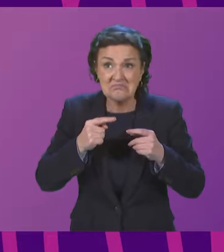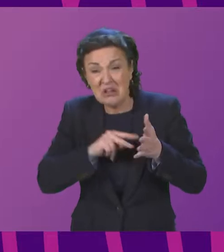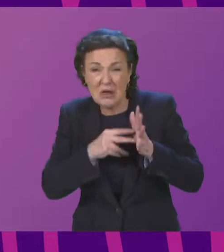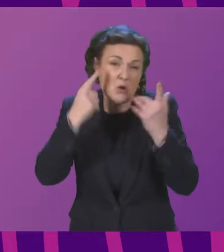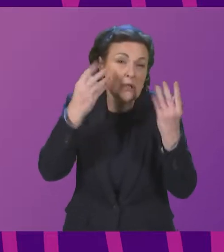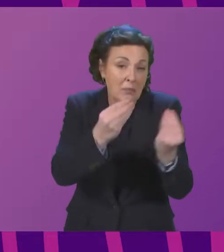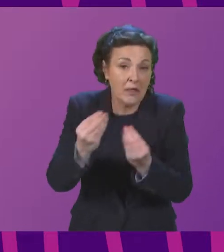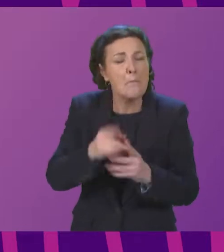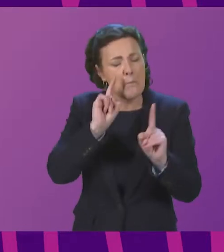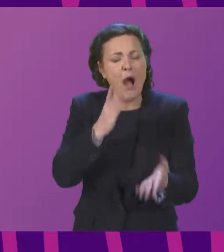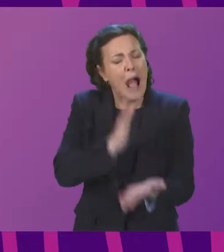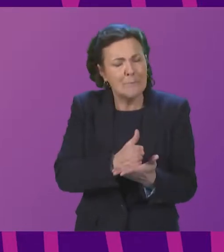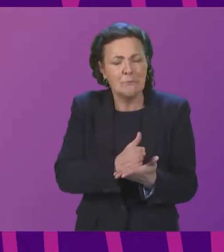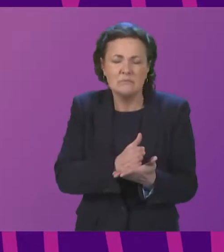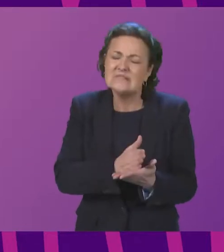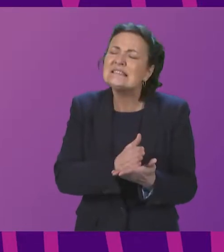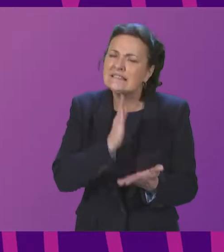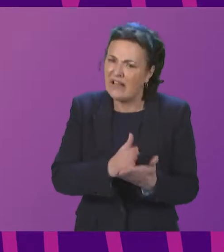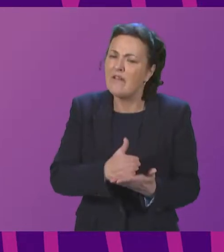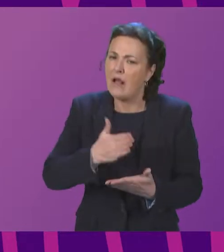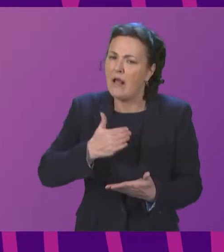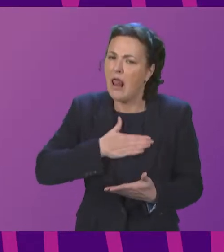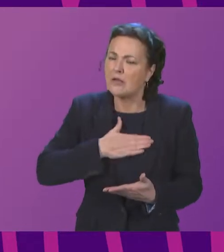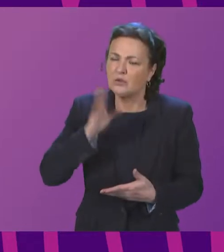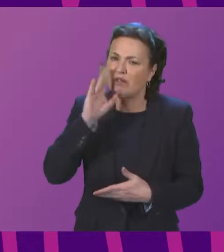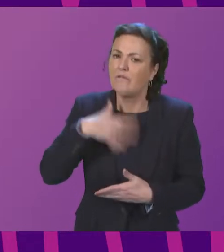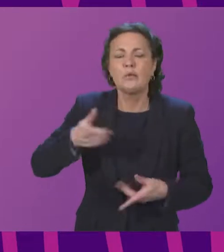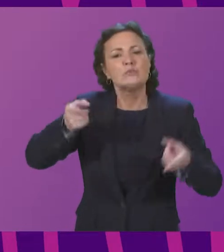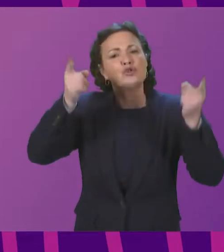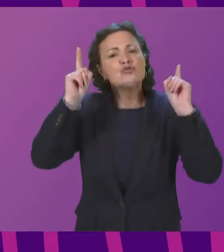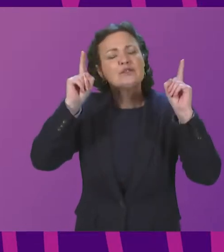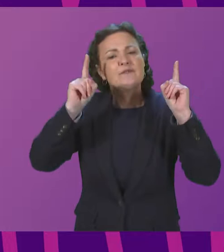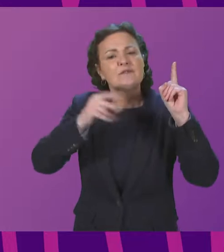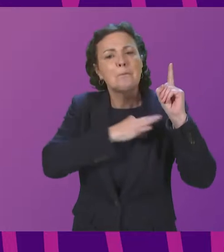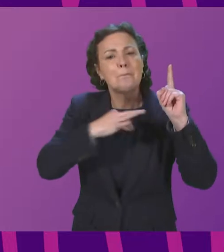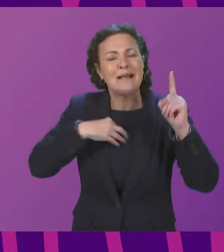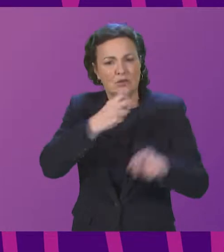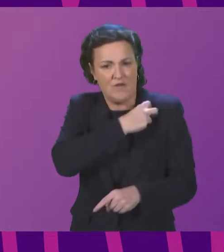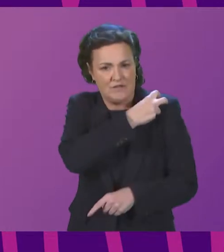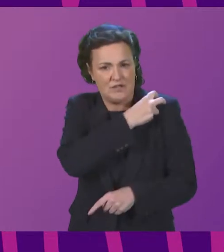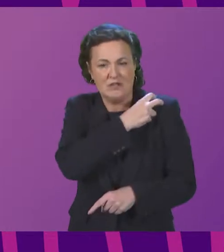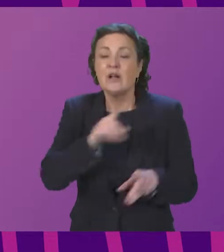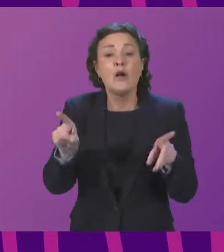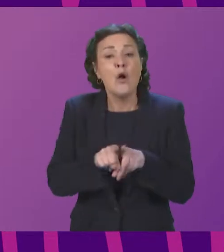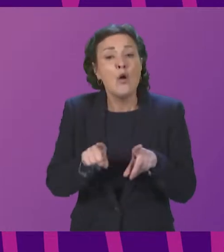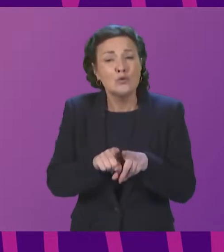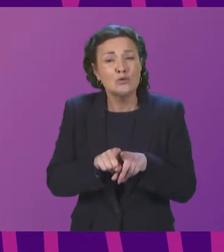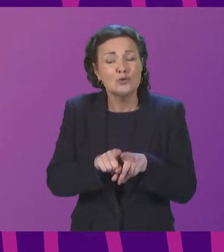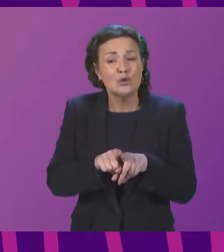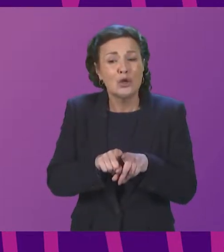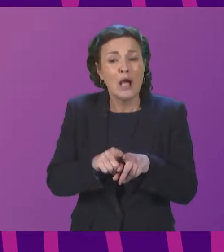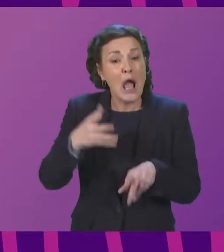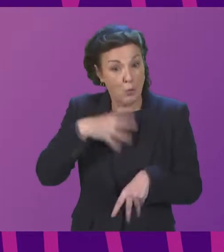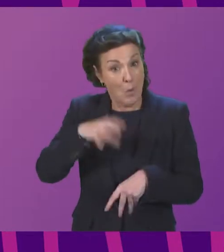like to hear um from the minister from the chief medical officer and i'd certainly like to understand in